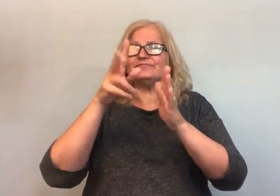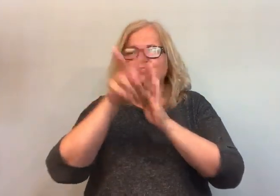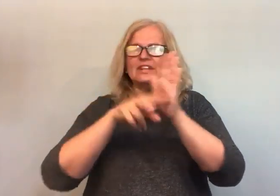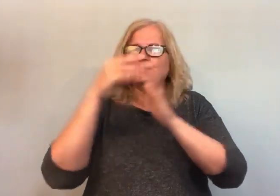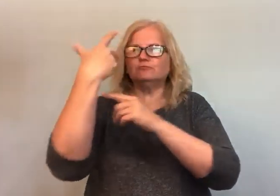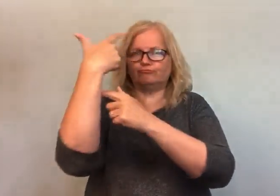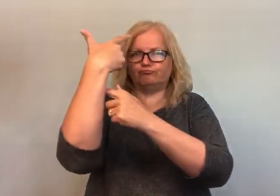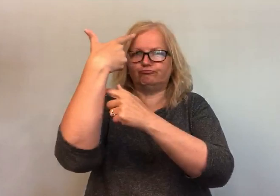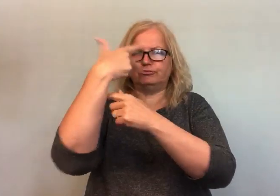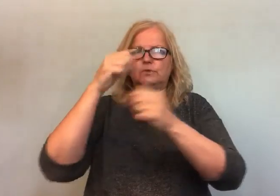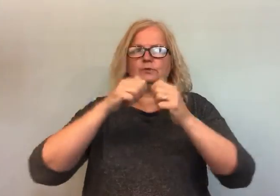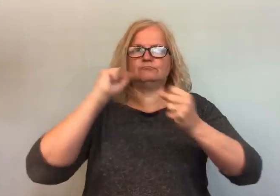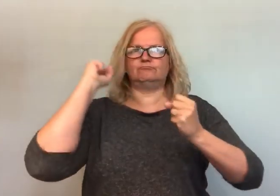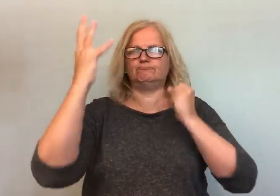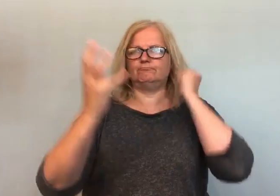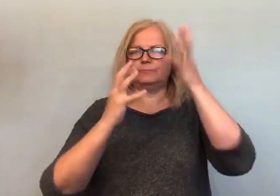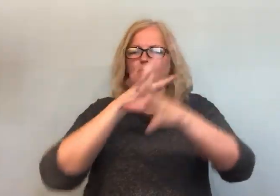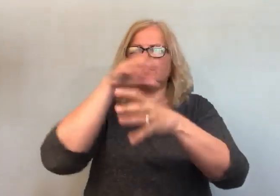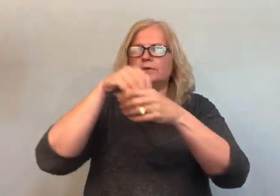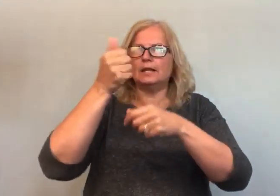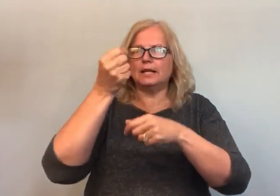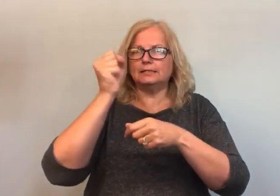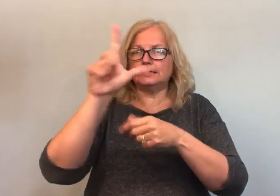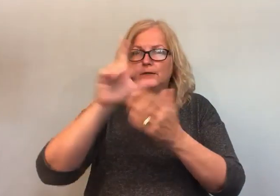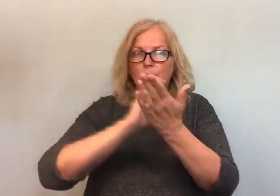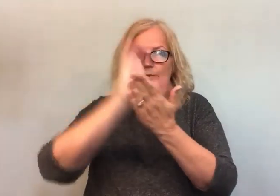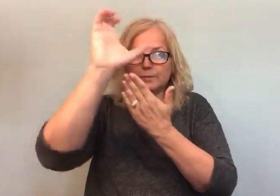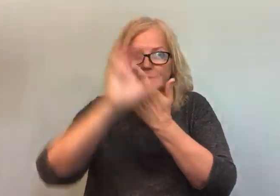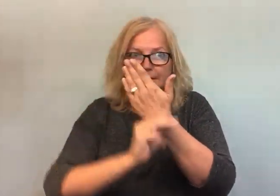was involved in the production of video resources for ASL curriculums.